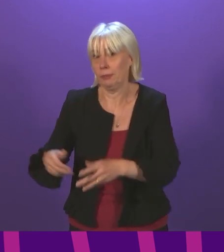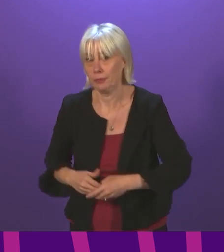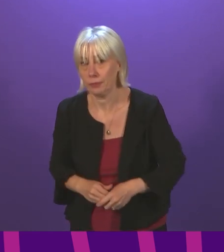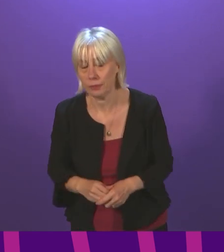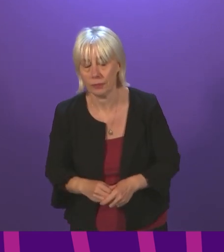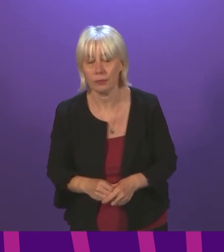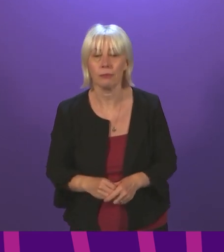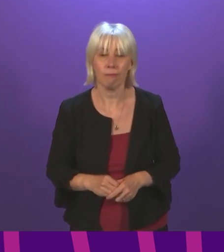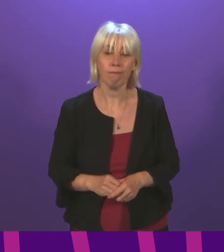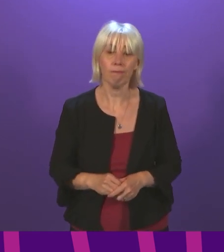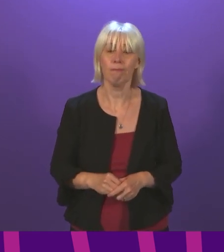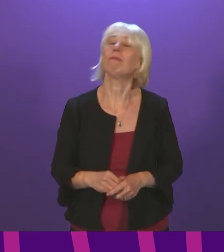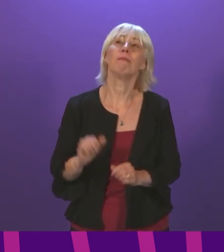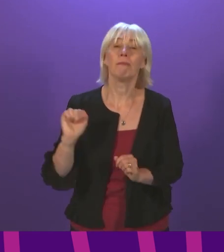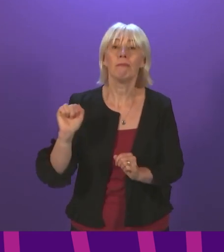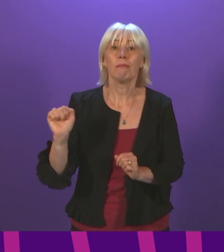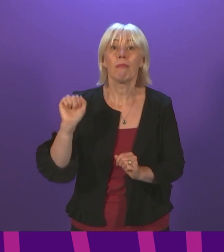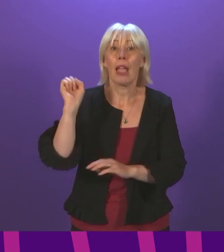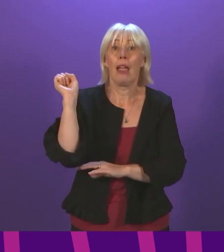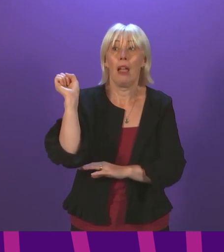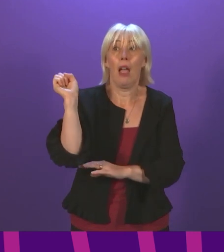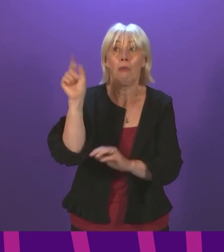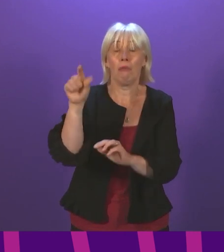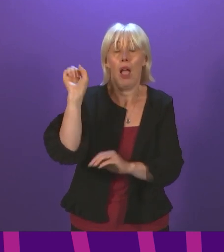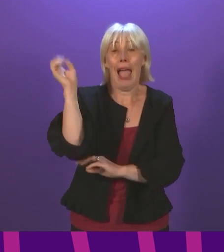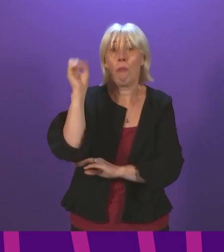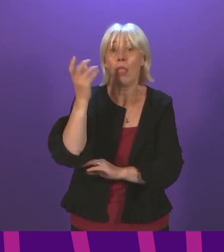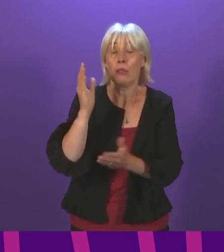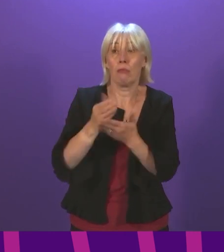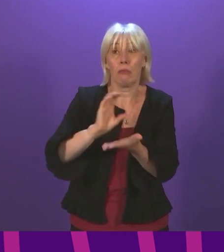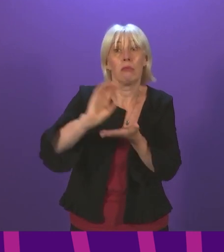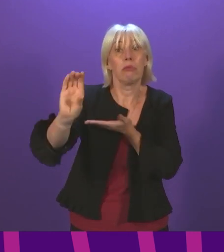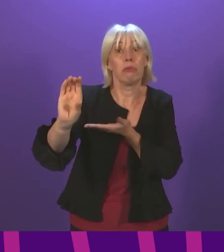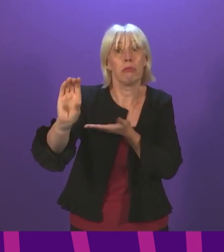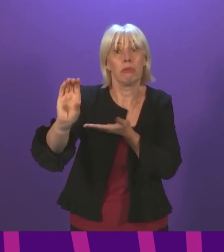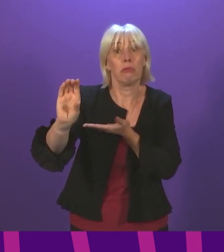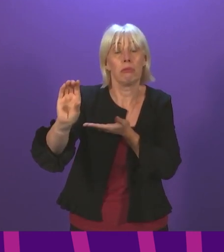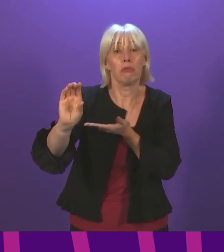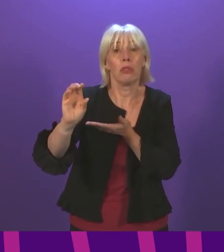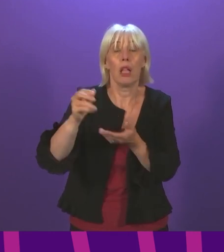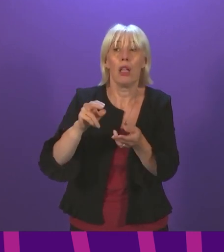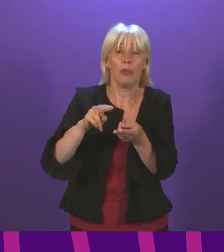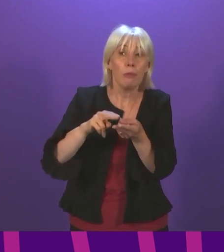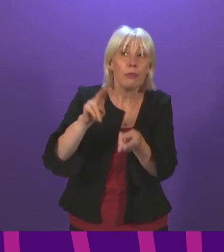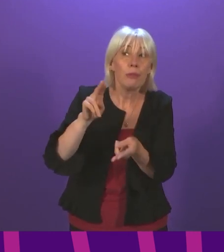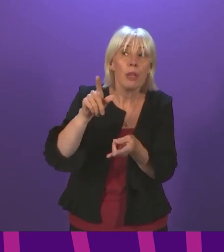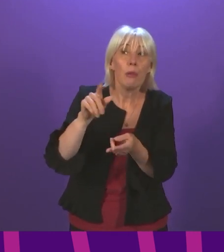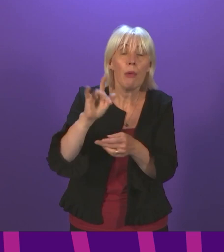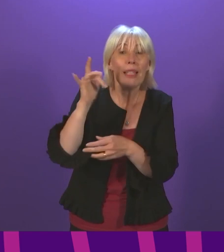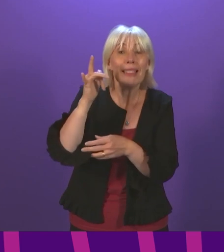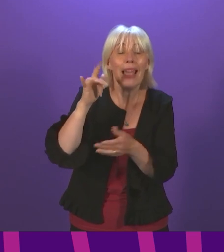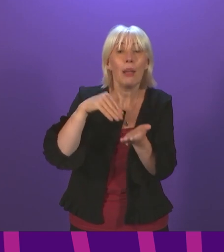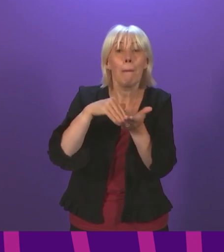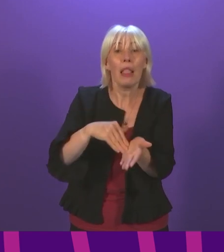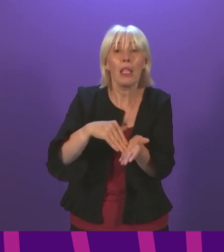the Ambulance Service is receiving additional money. We increased investment by more than £10